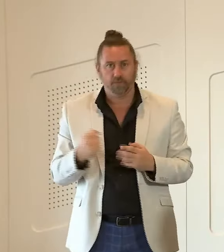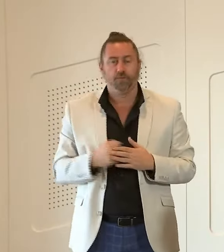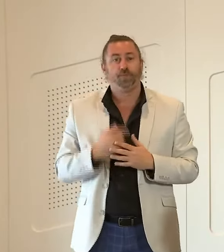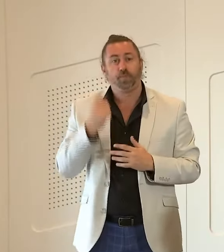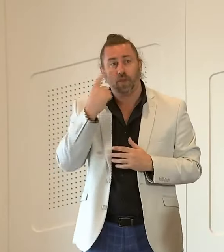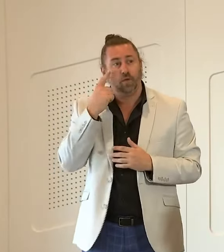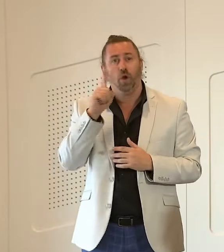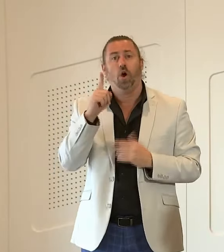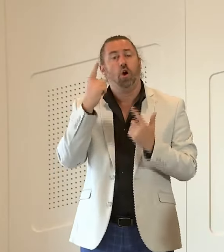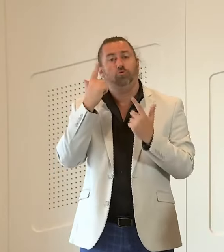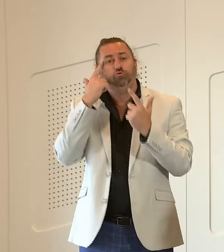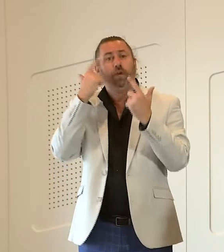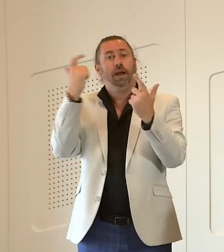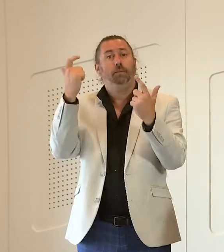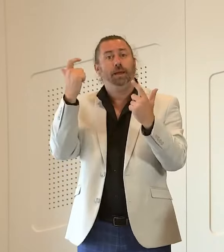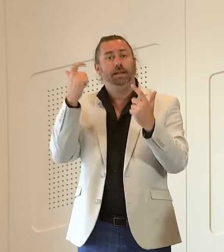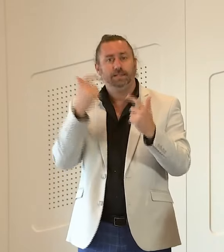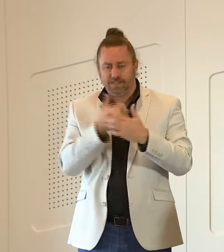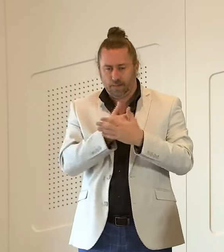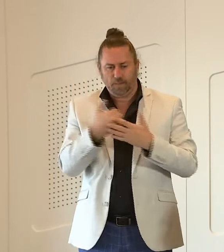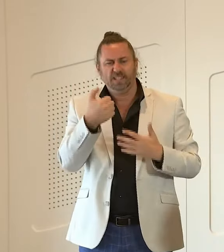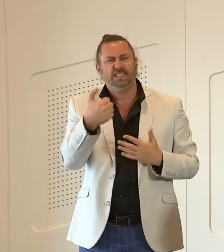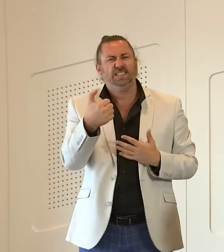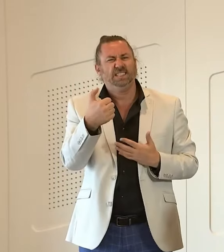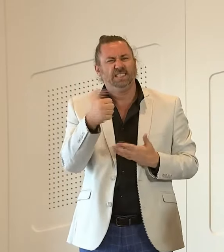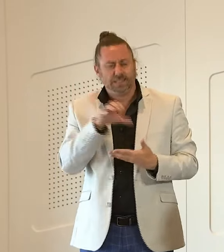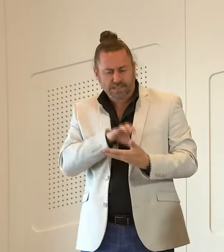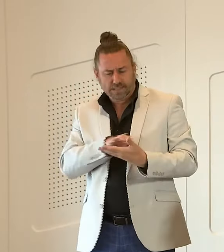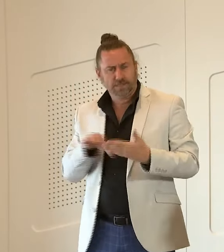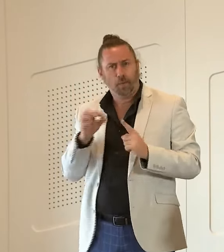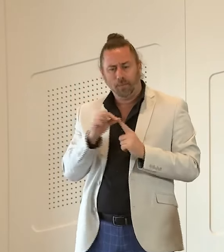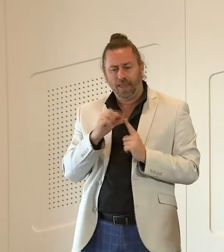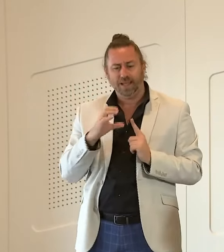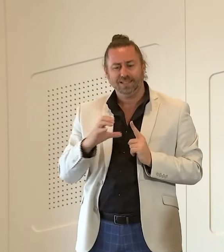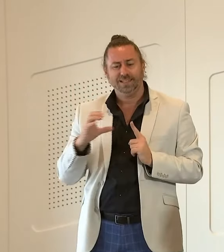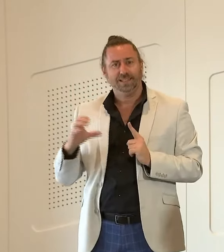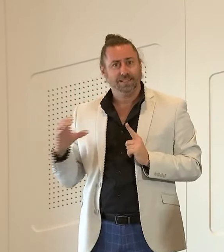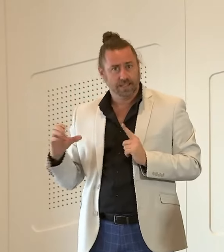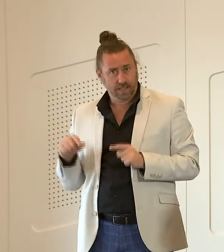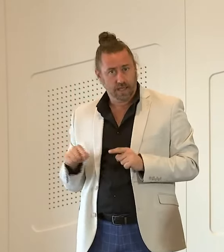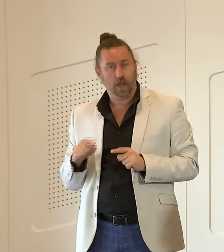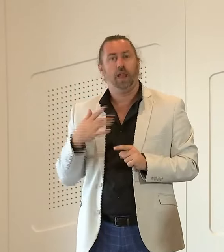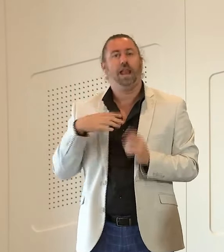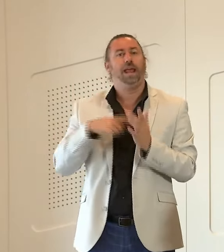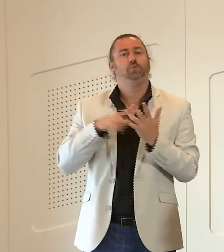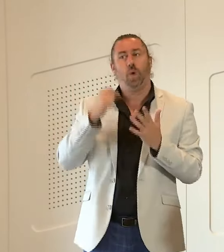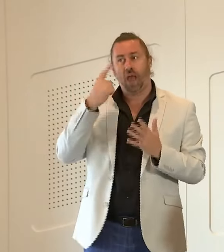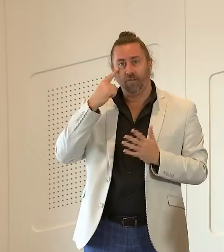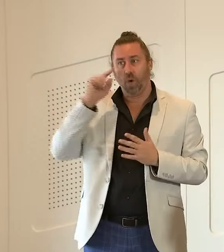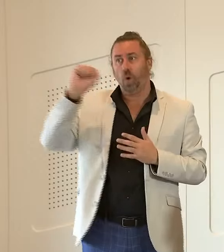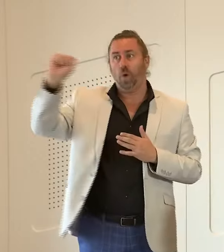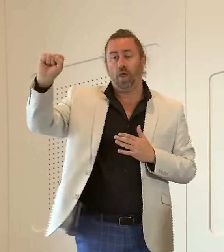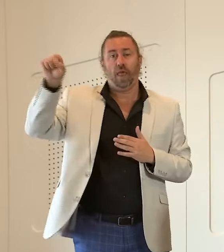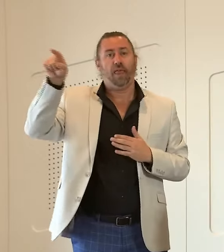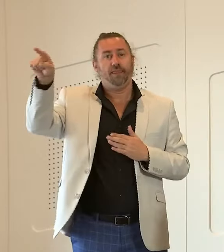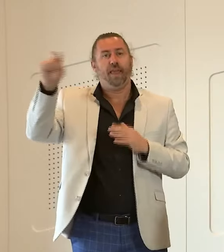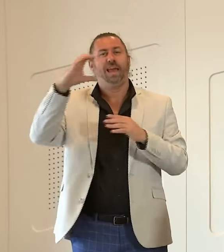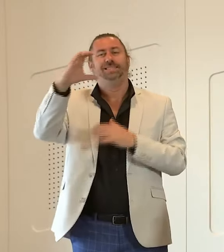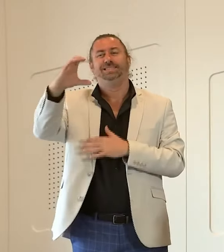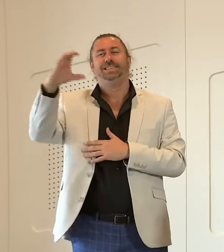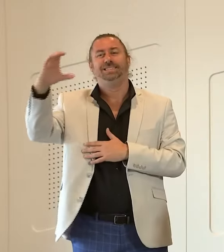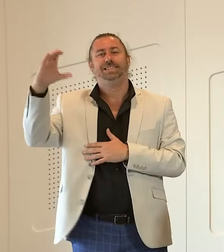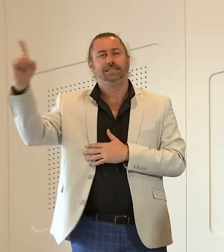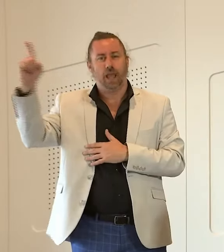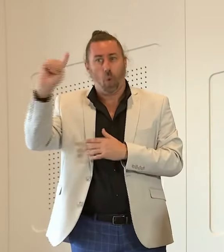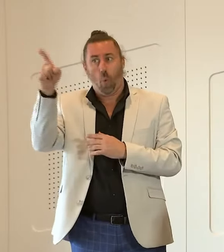to what recommendation are six years it is actually in regards to the investigatory and charging functions and the